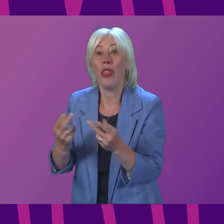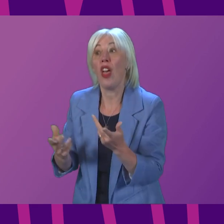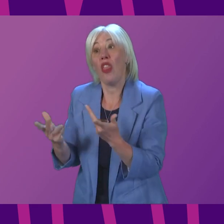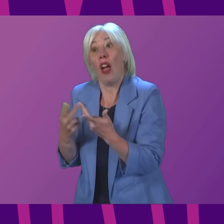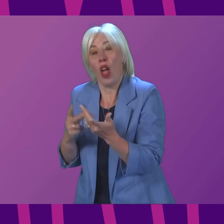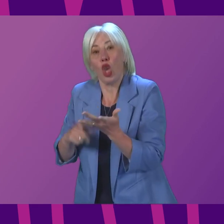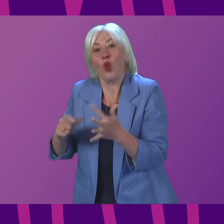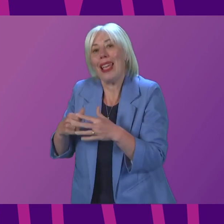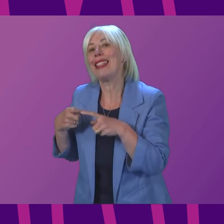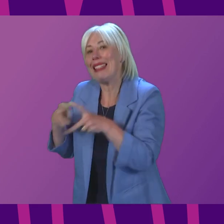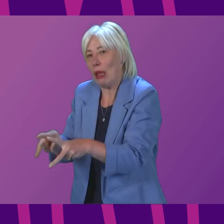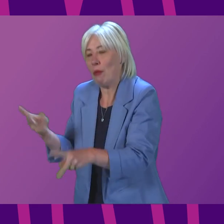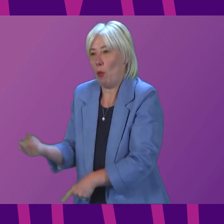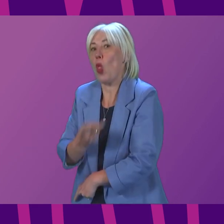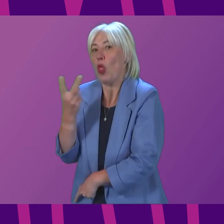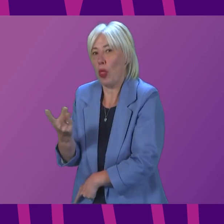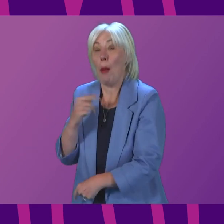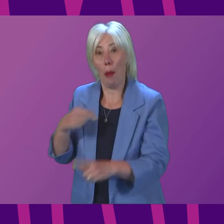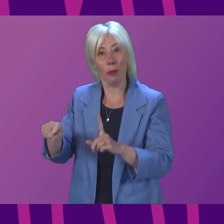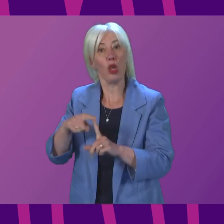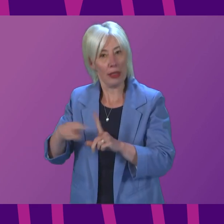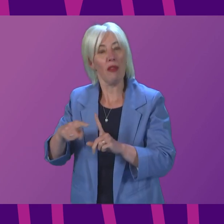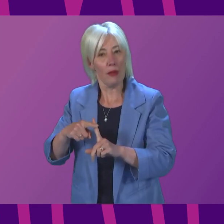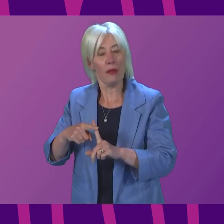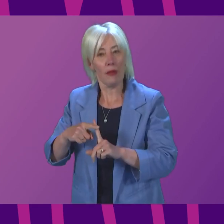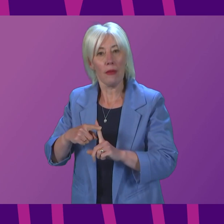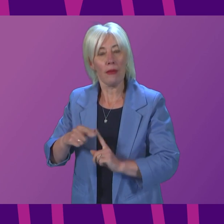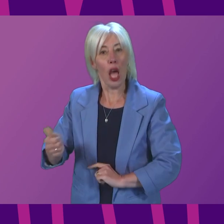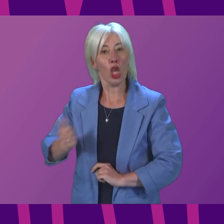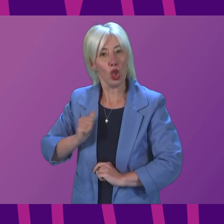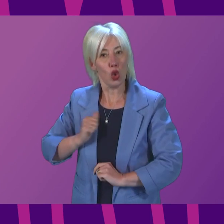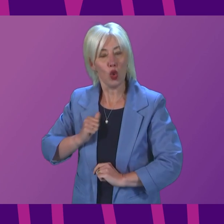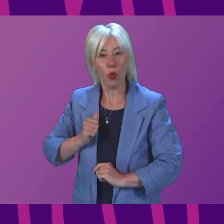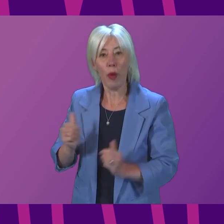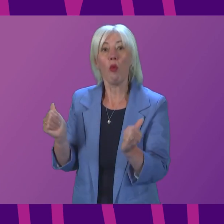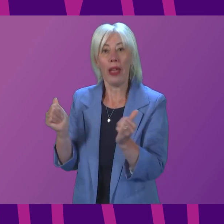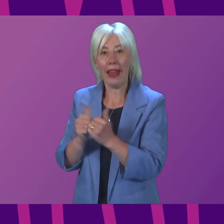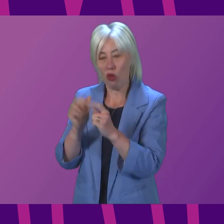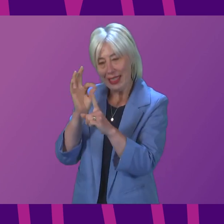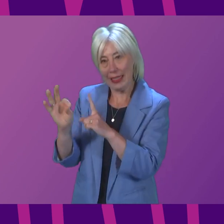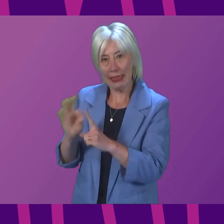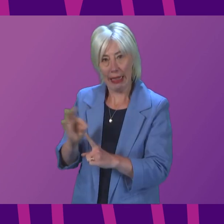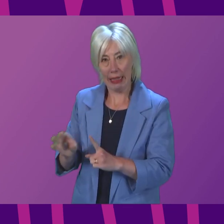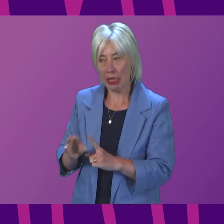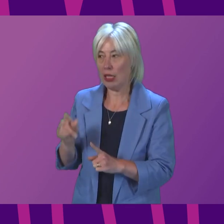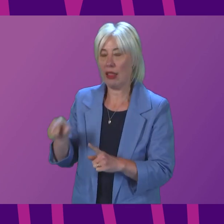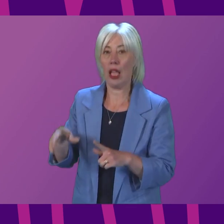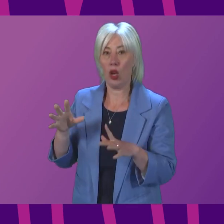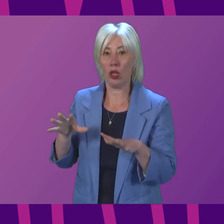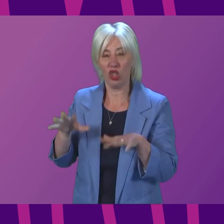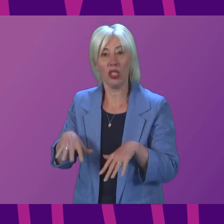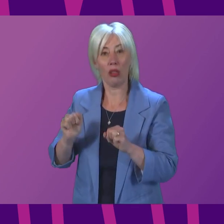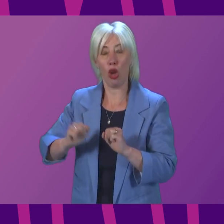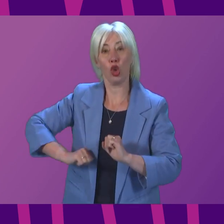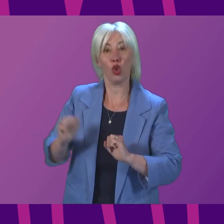scheme. This is a positive development, and I hope, assuming we can agree the details, that as a start it will allow